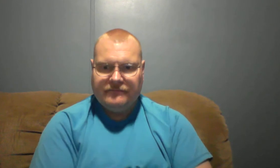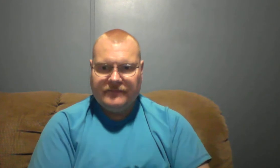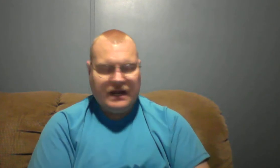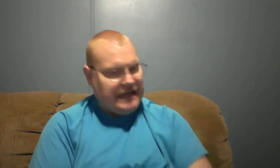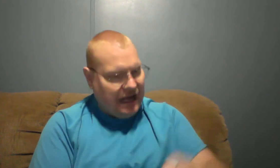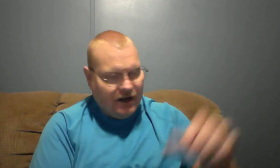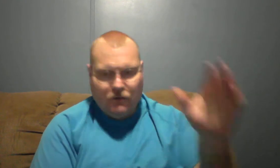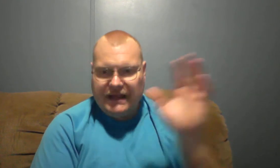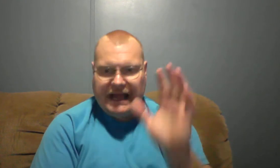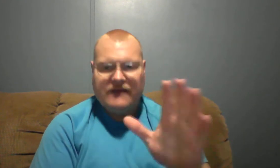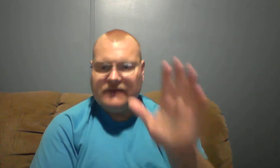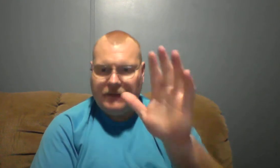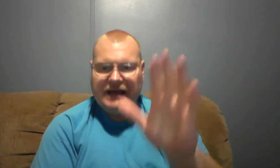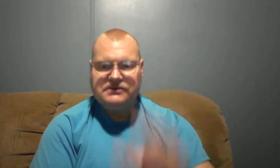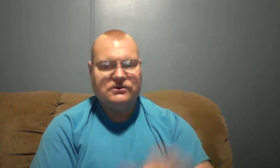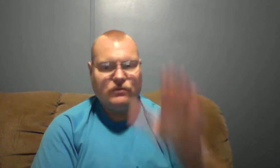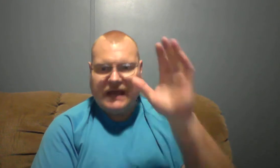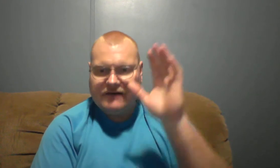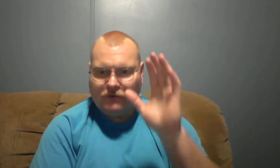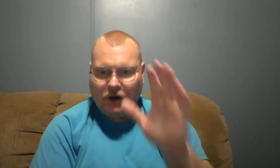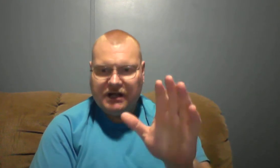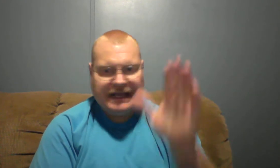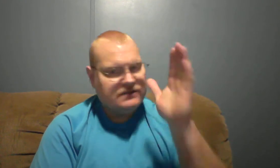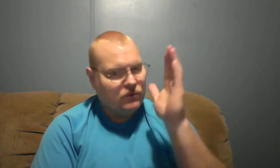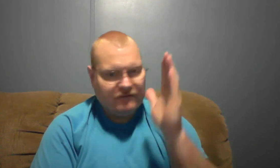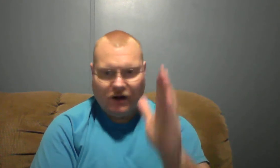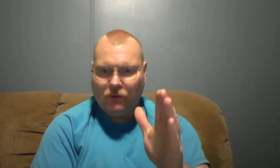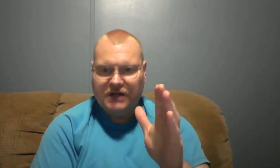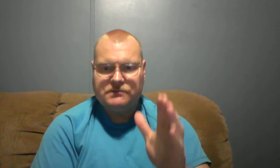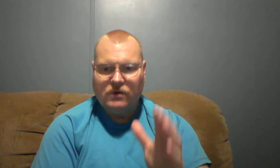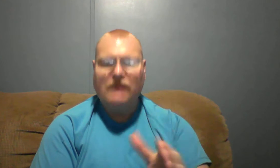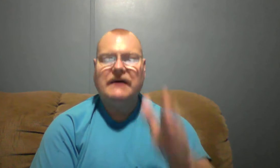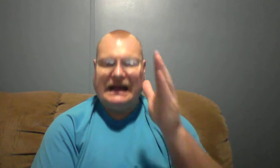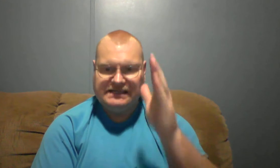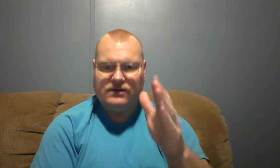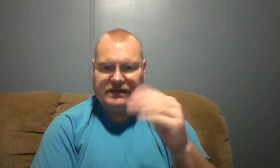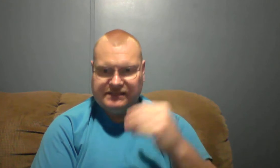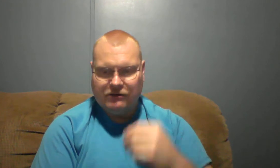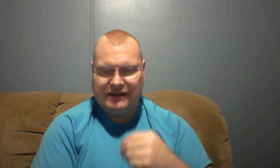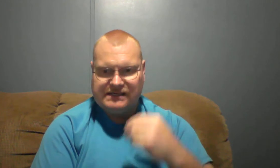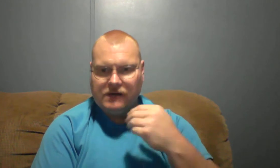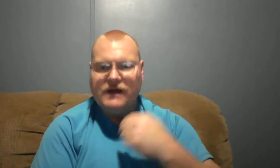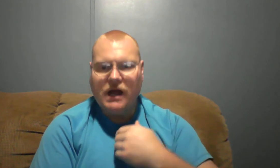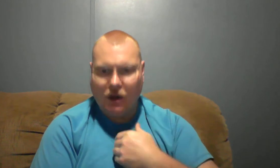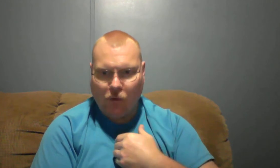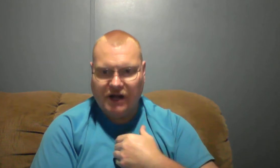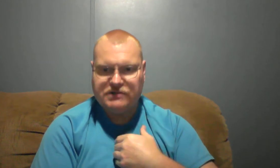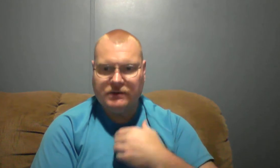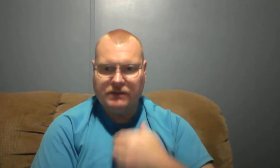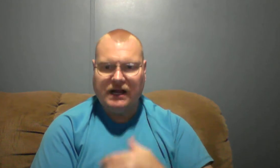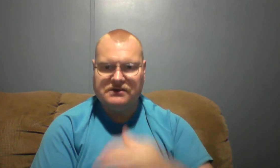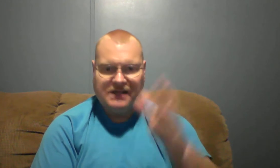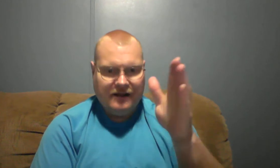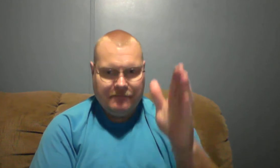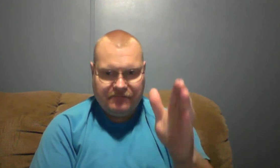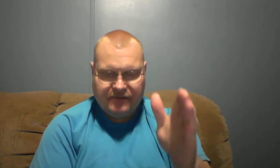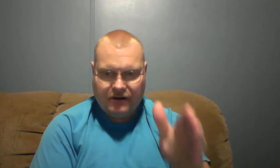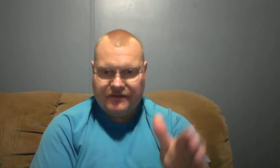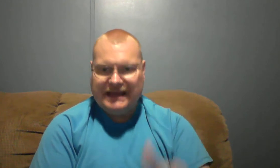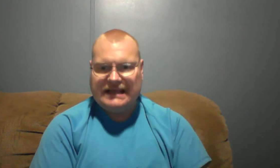Now, I know we have a pastor. He's one of our watchmen of all, but I still consider myself a watchman because there are things